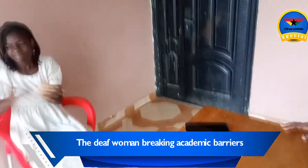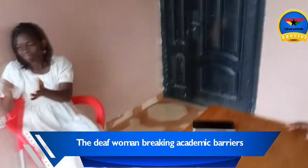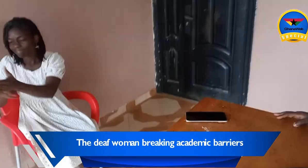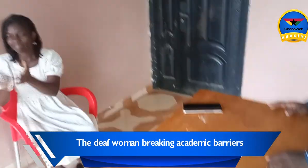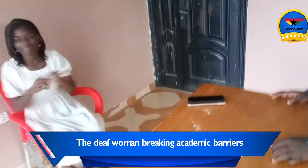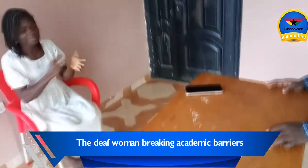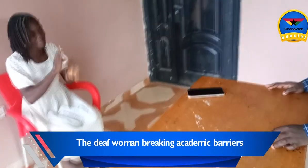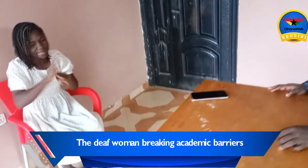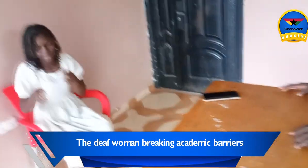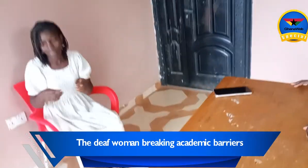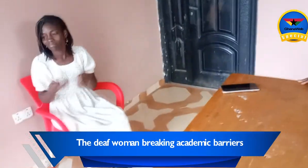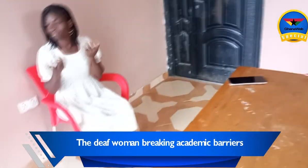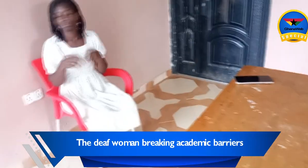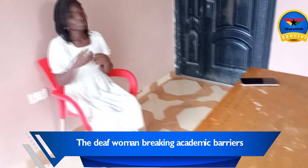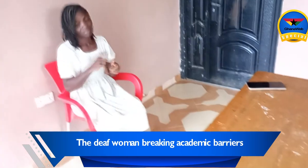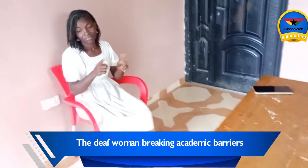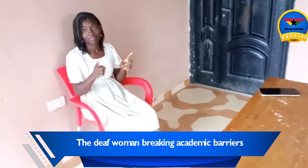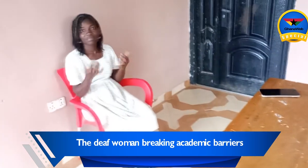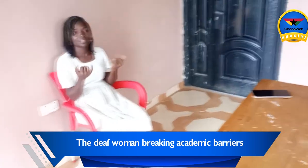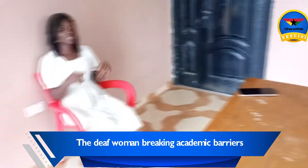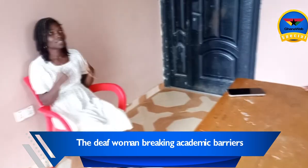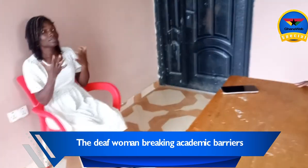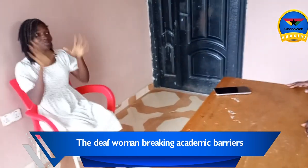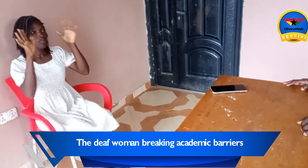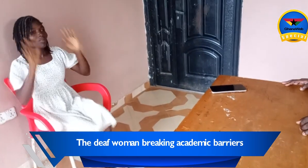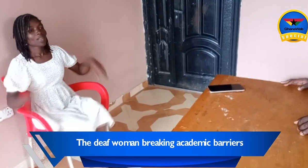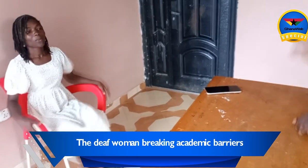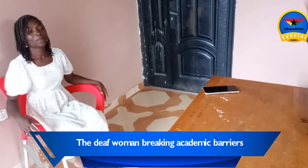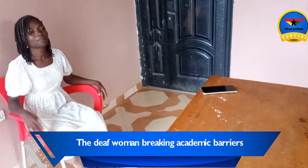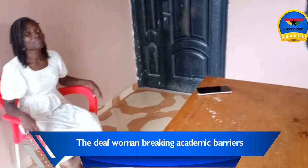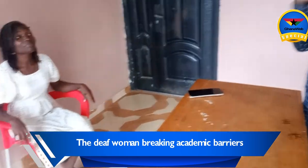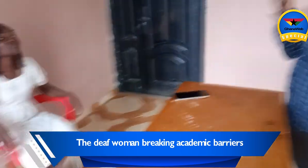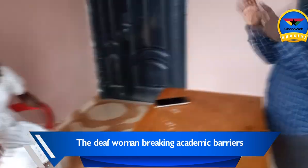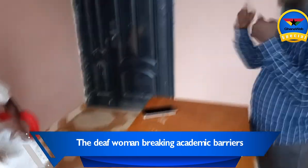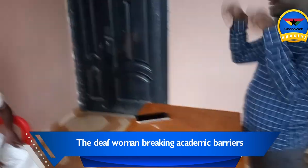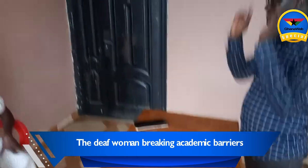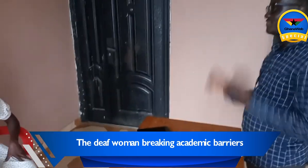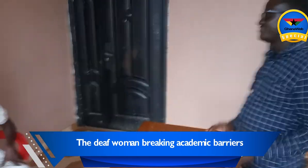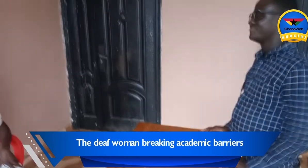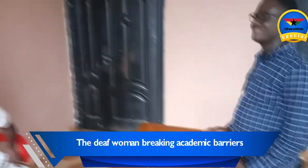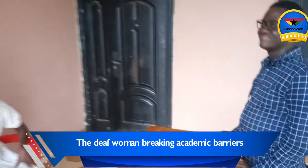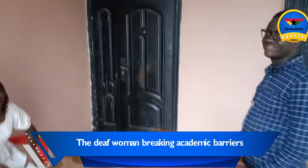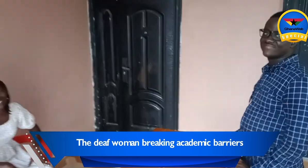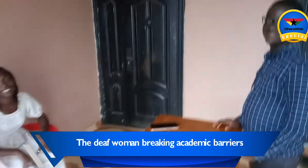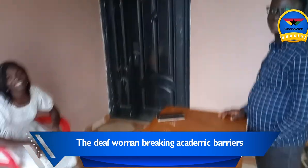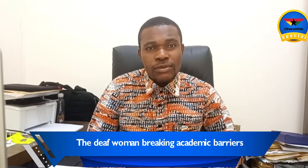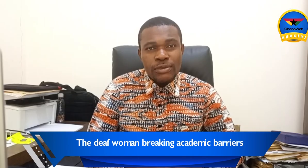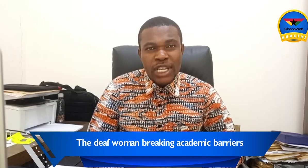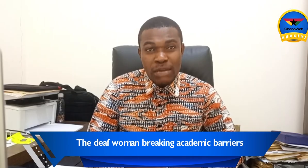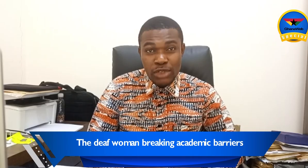PWDs not to allow their disability hinder them from climbing the academic ladder. When it comes to